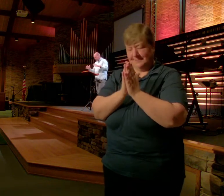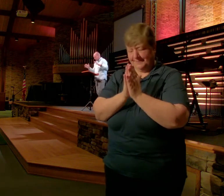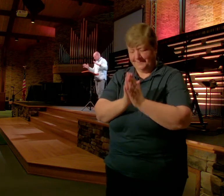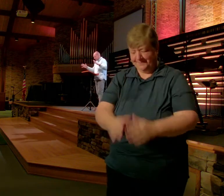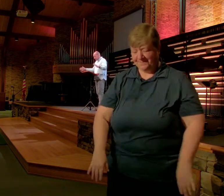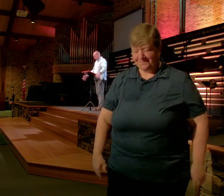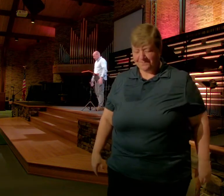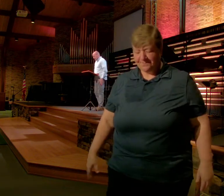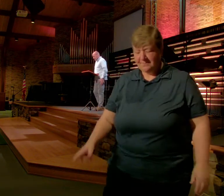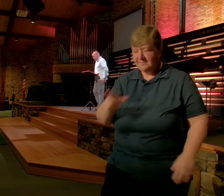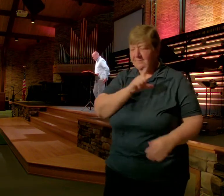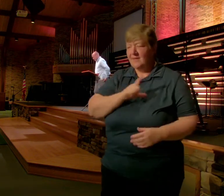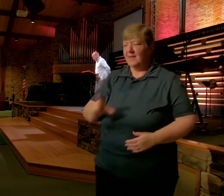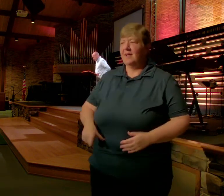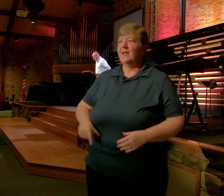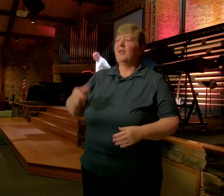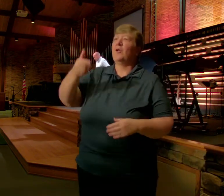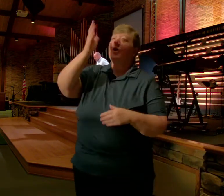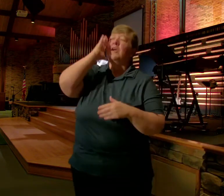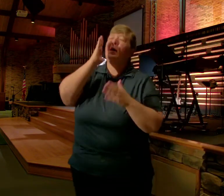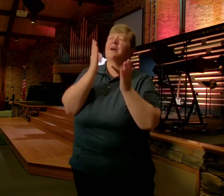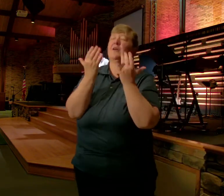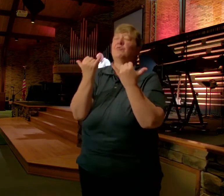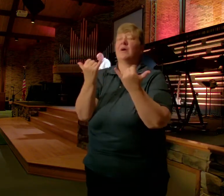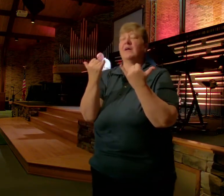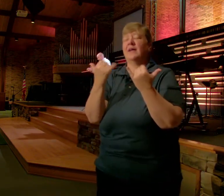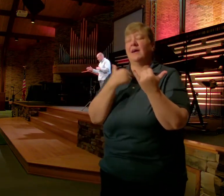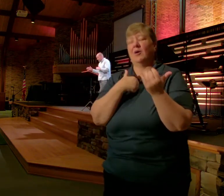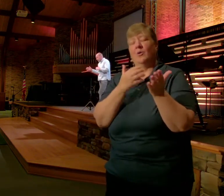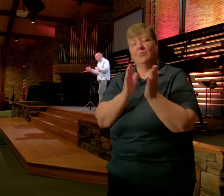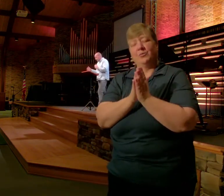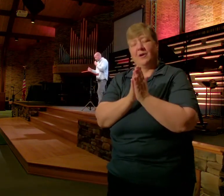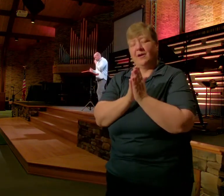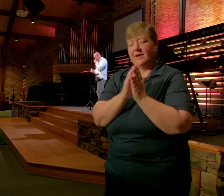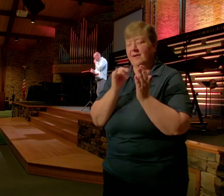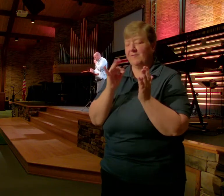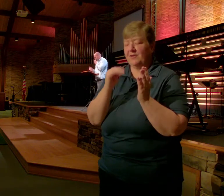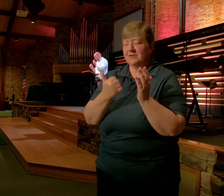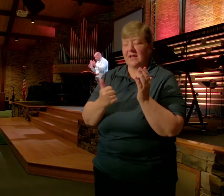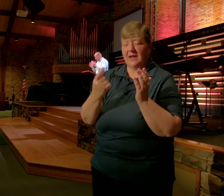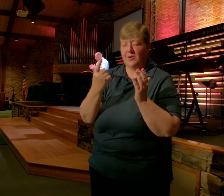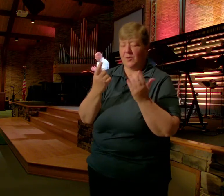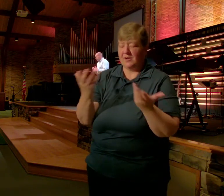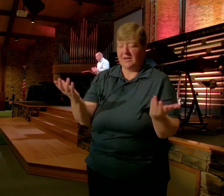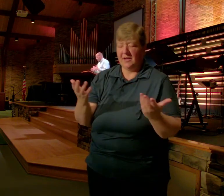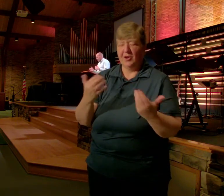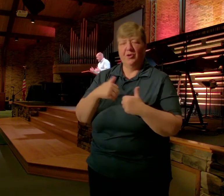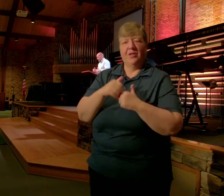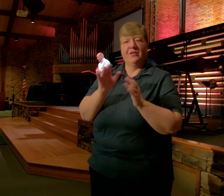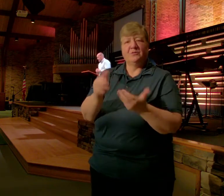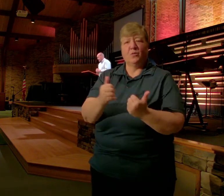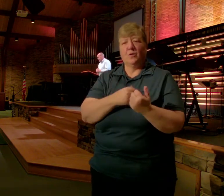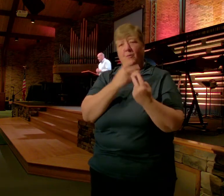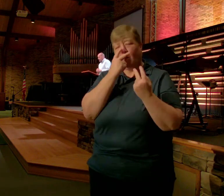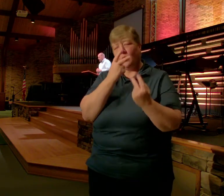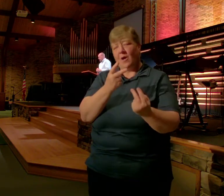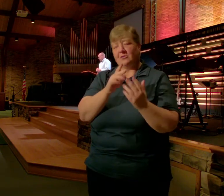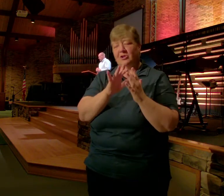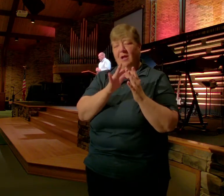Lord God Right Now I Just Pray If There's Any People Who Are In This Room Or Watching Online